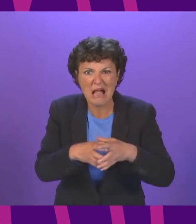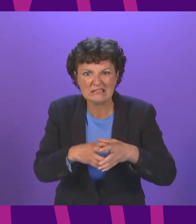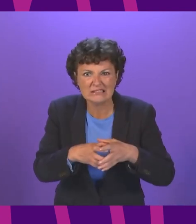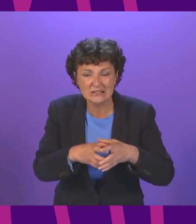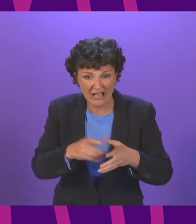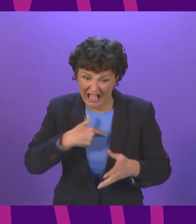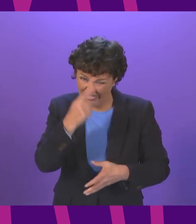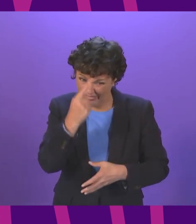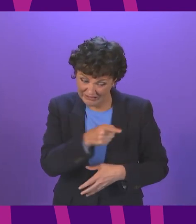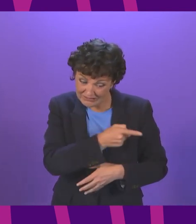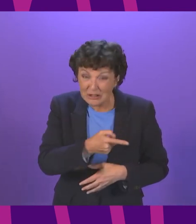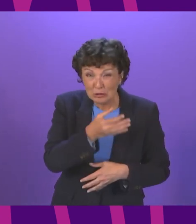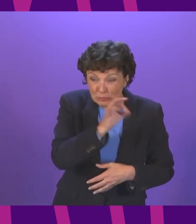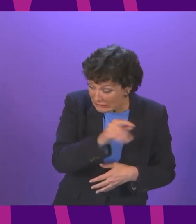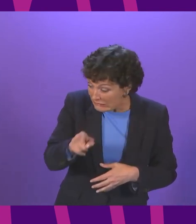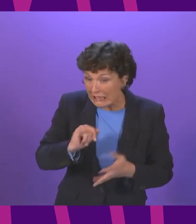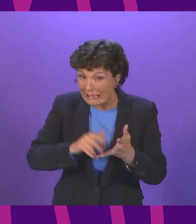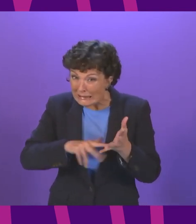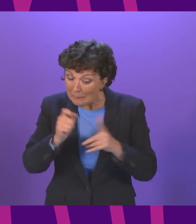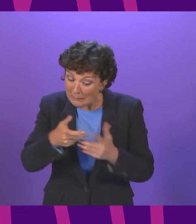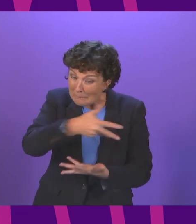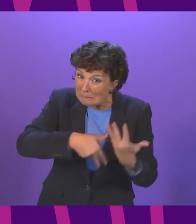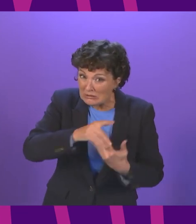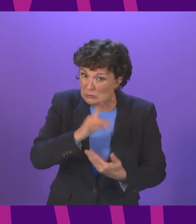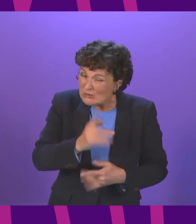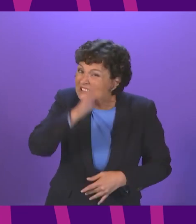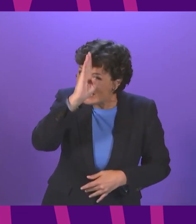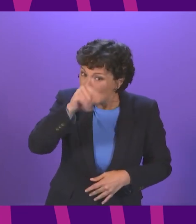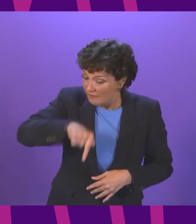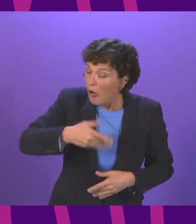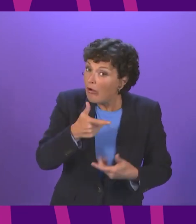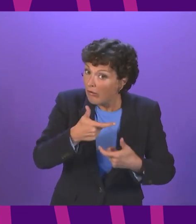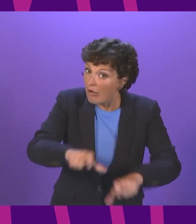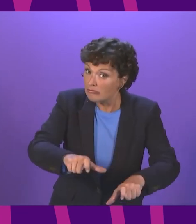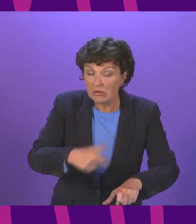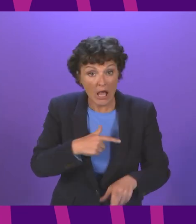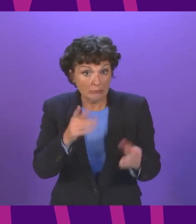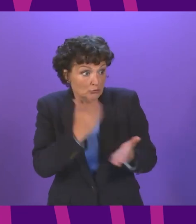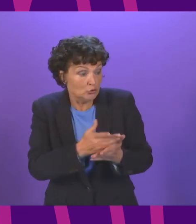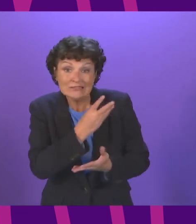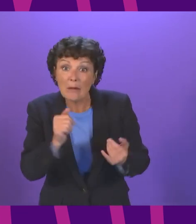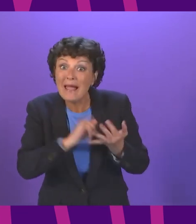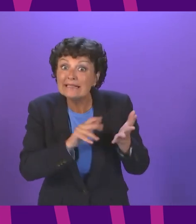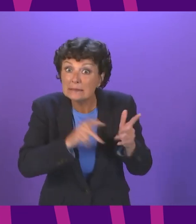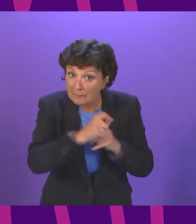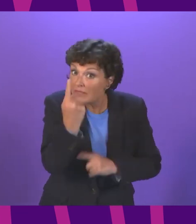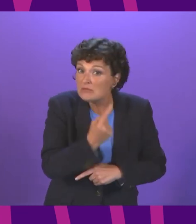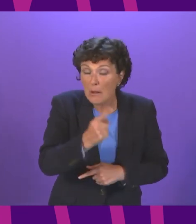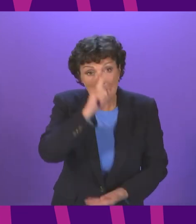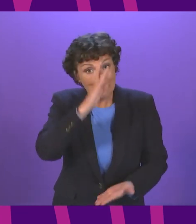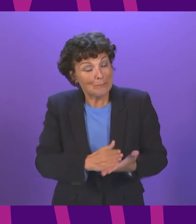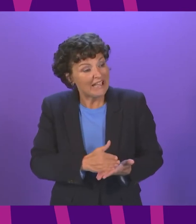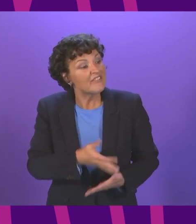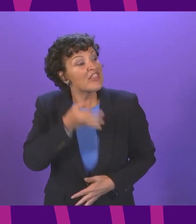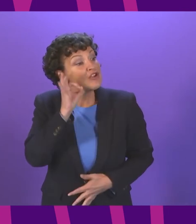that will prove to be for our country because few people including I suspect many in the SNP itself truly believe that this Green